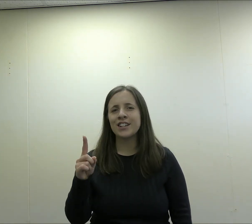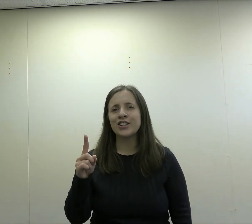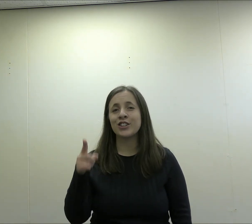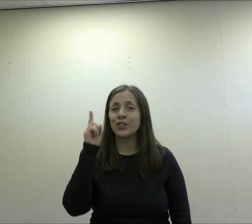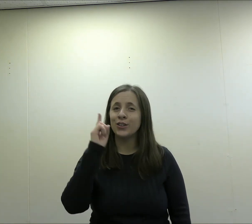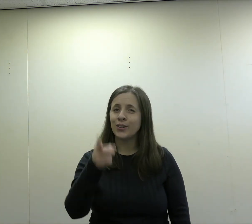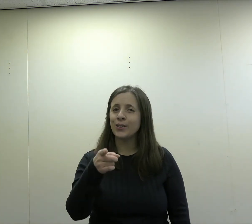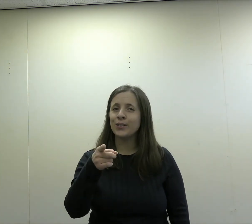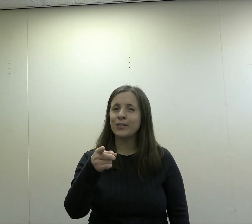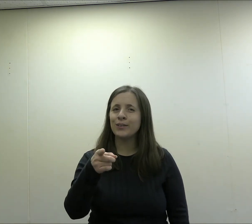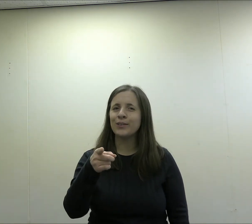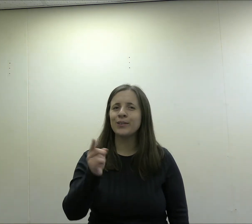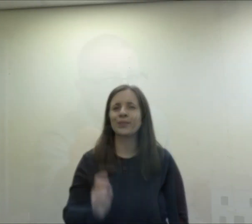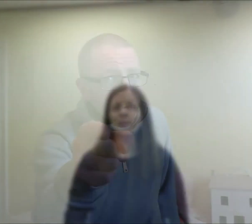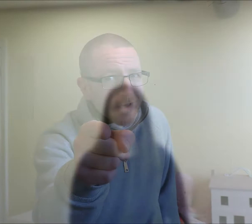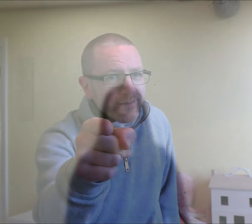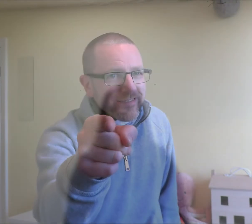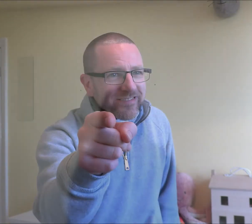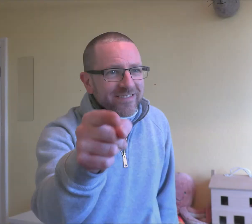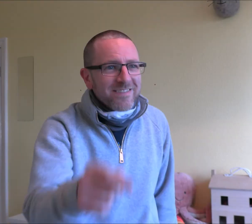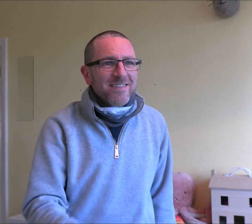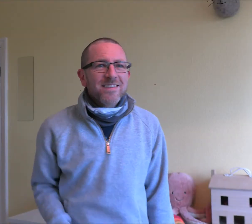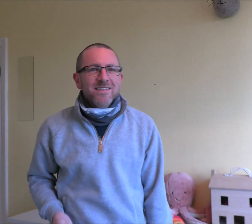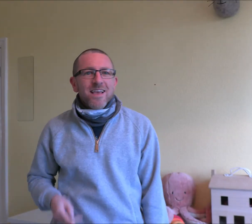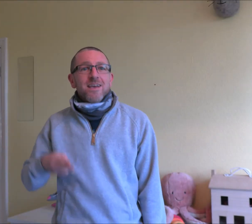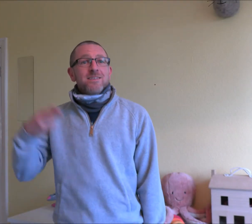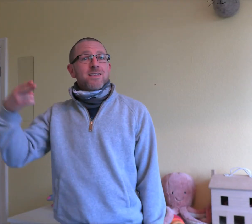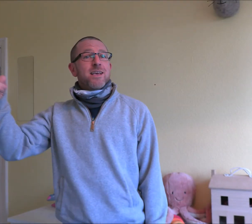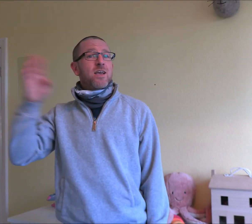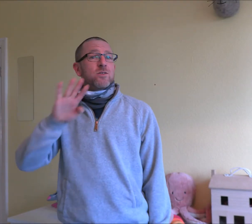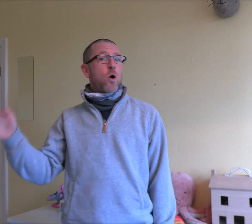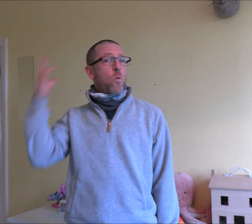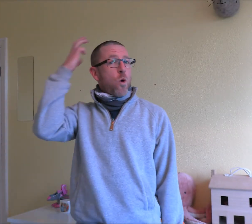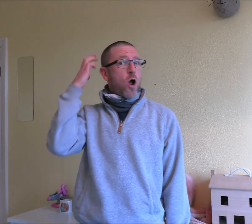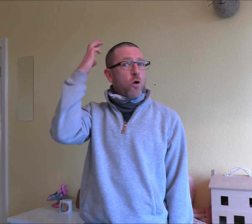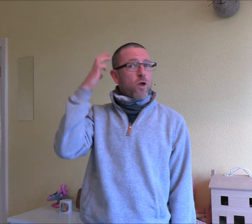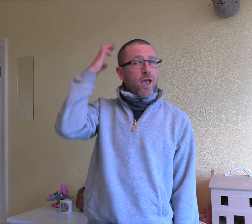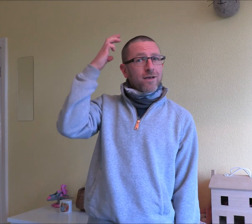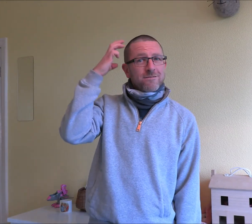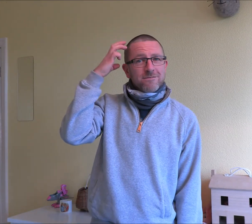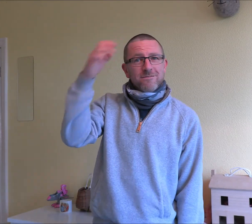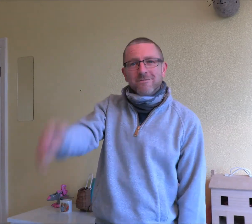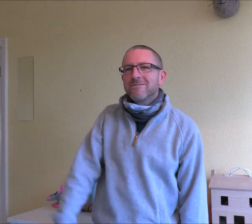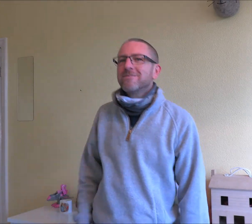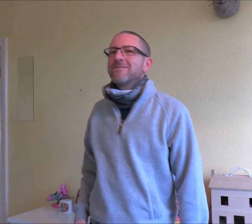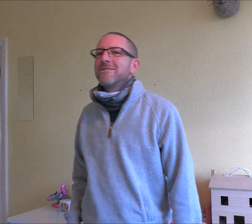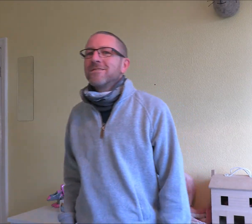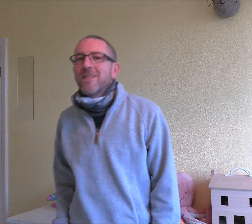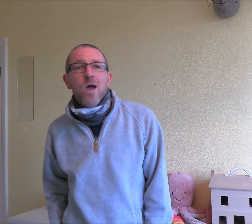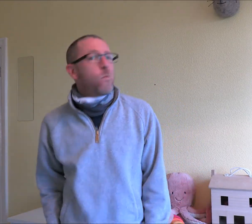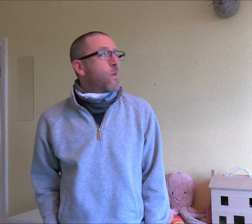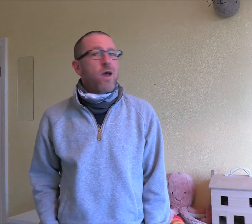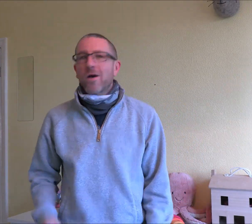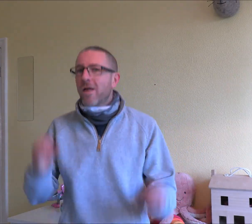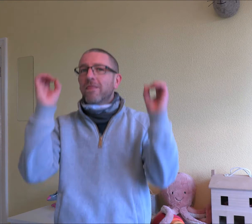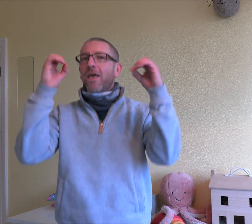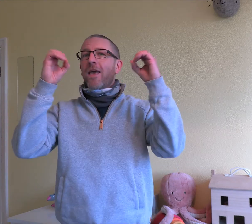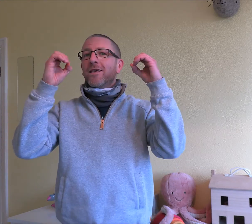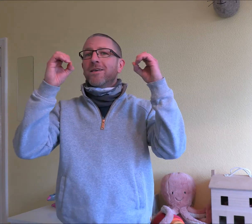to you Singing don't worry about a thing